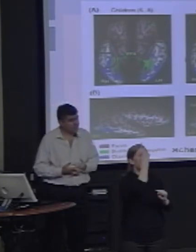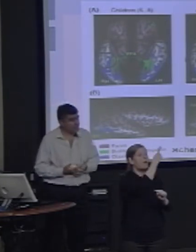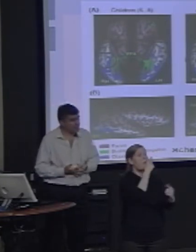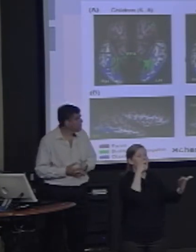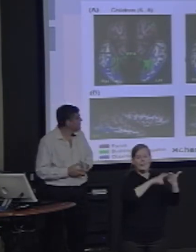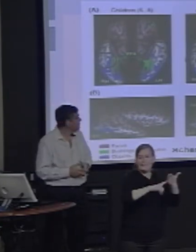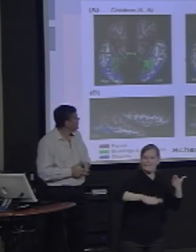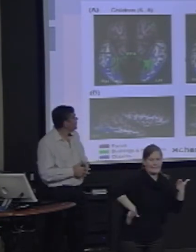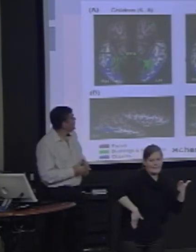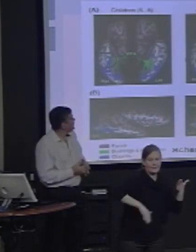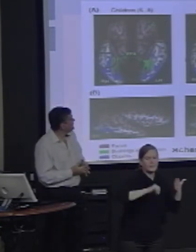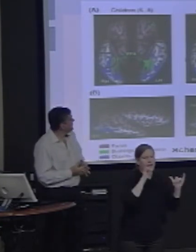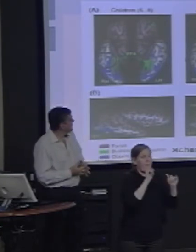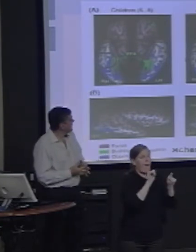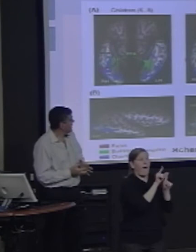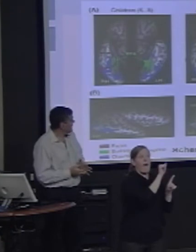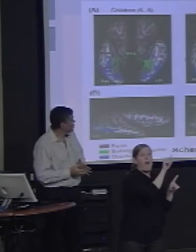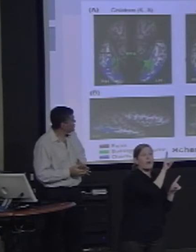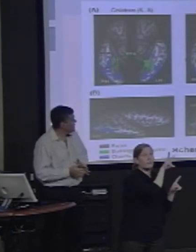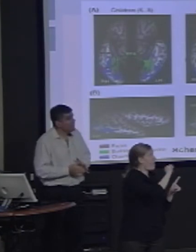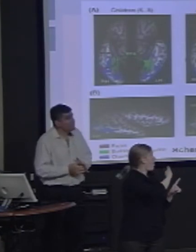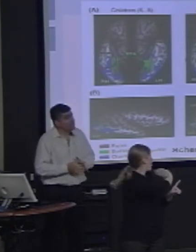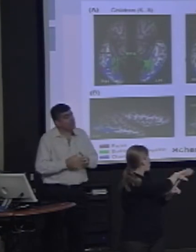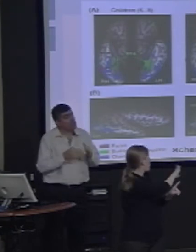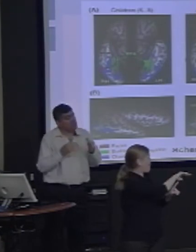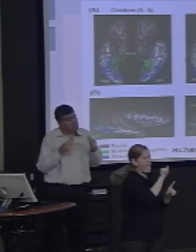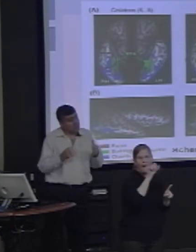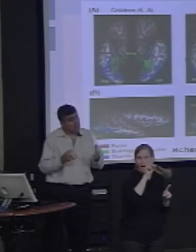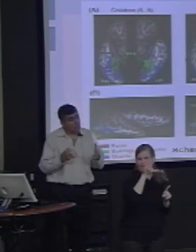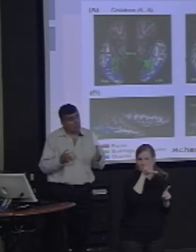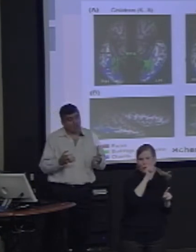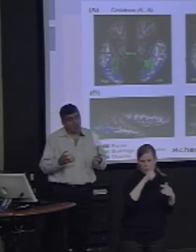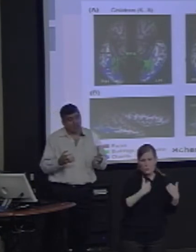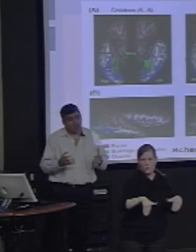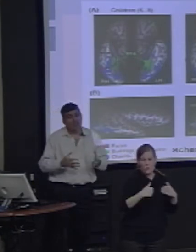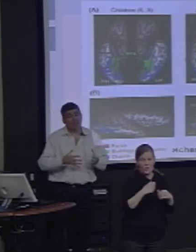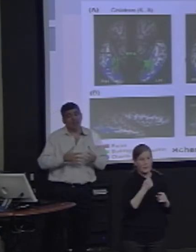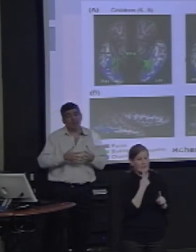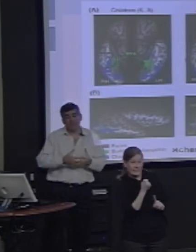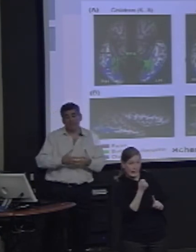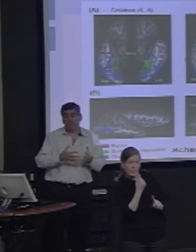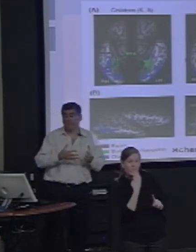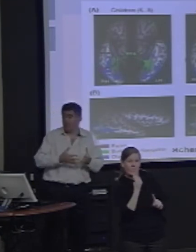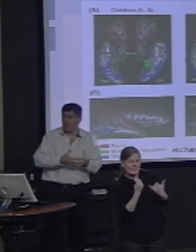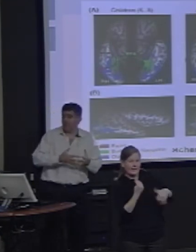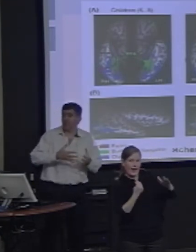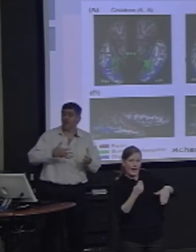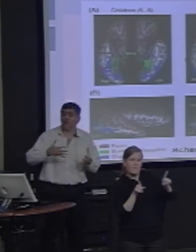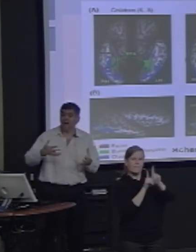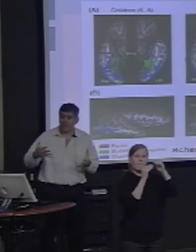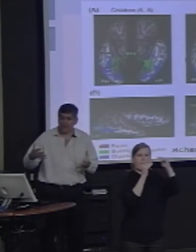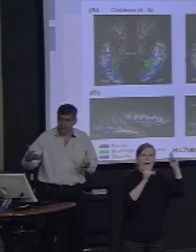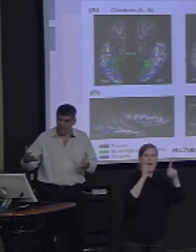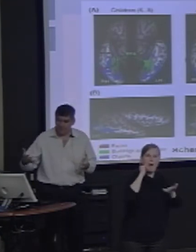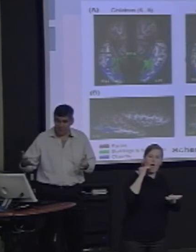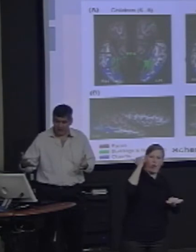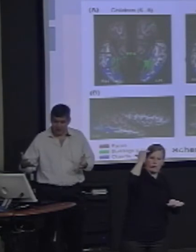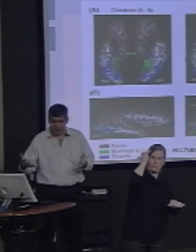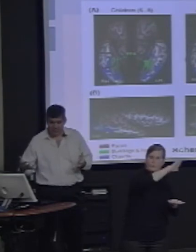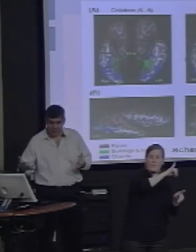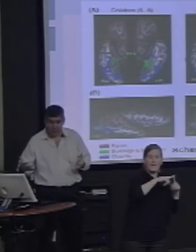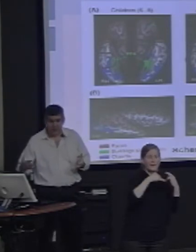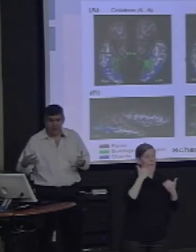seen in adults, even at that age. And so just like words, there seems to be a protracted